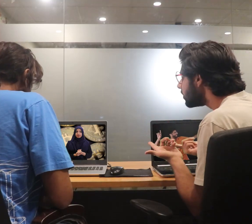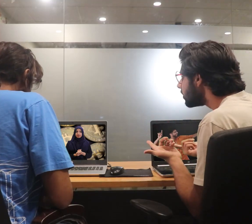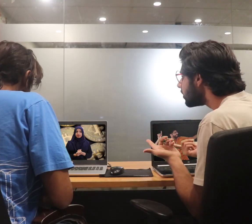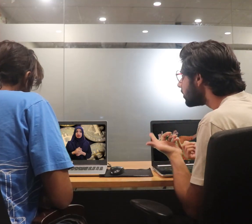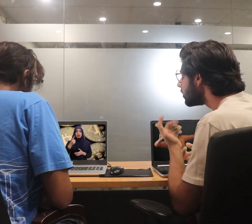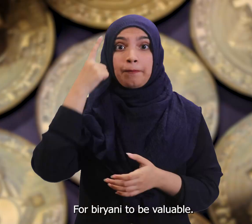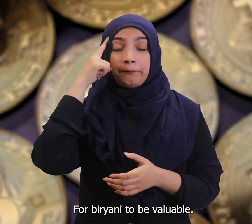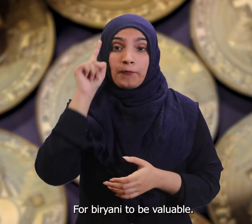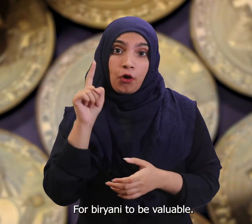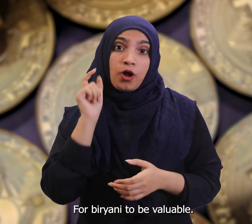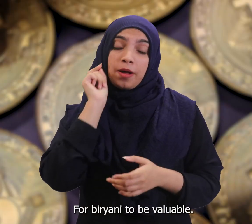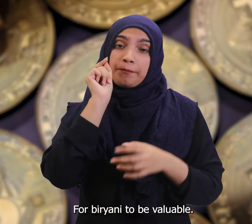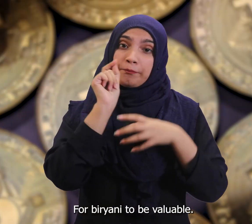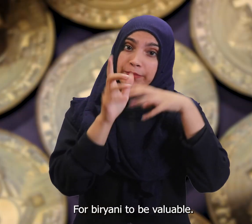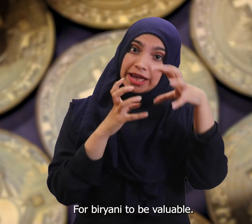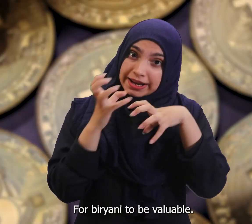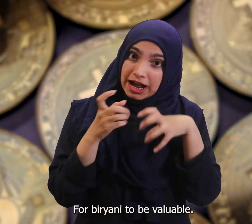For biryani to be valuable,